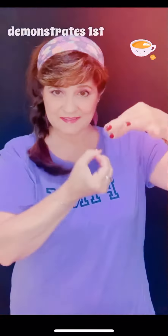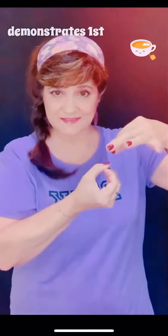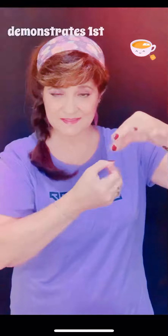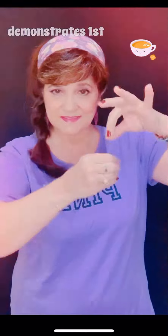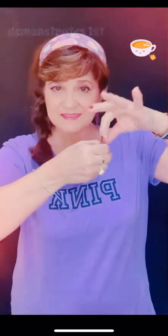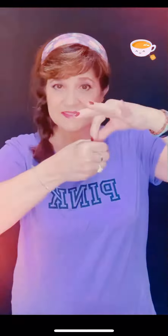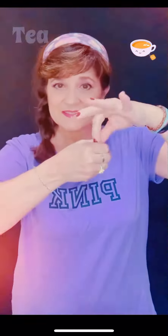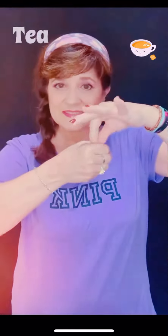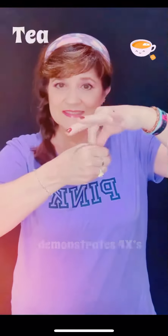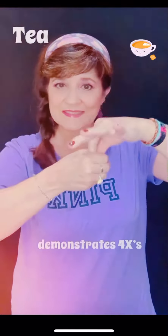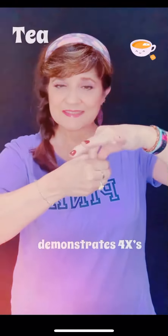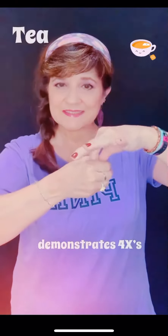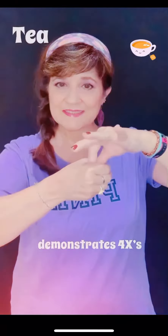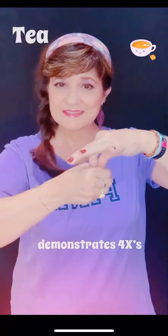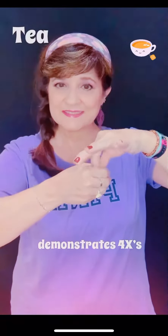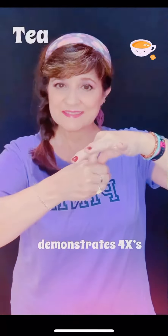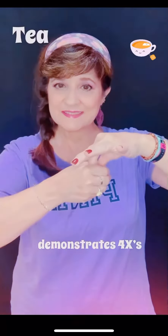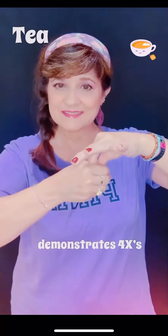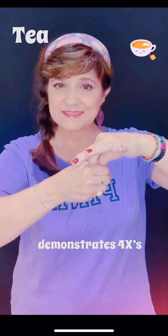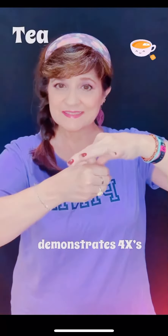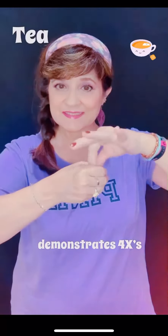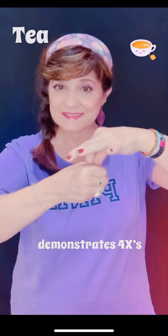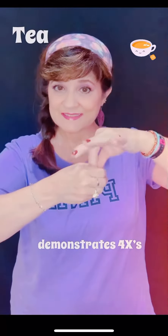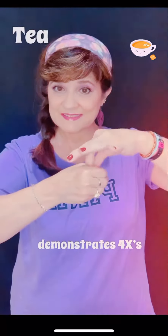Defaults you have run this biggest way